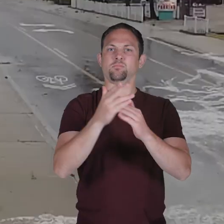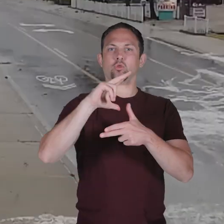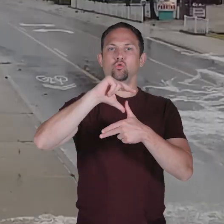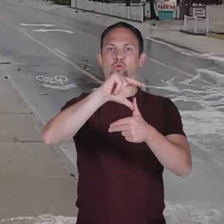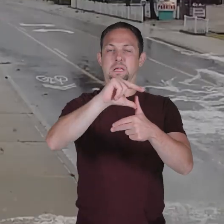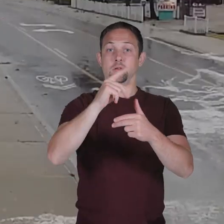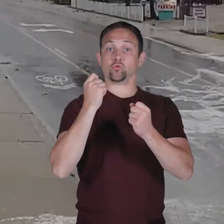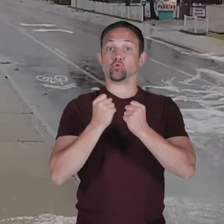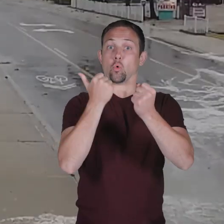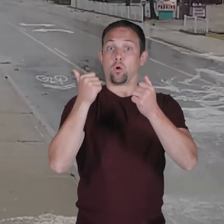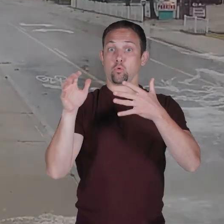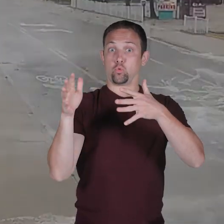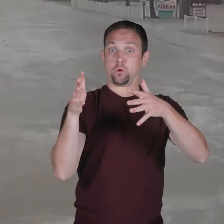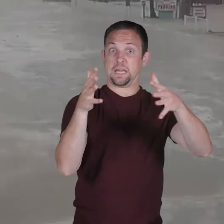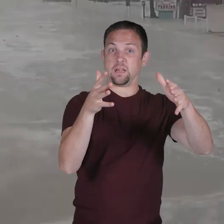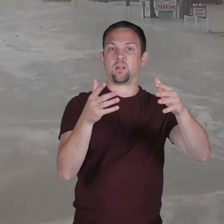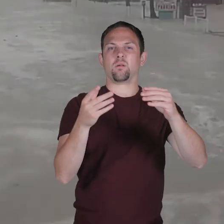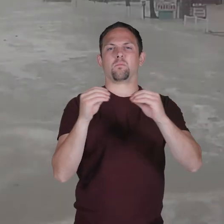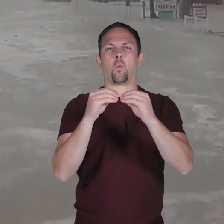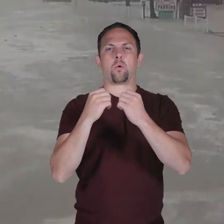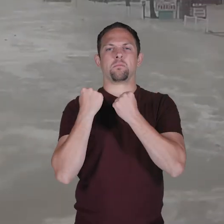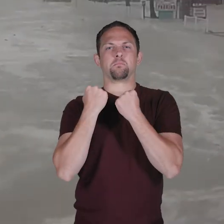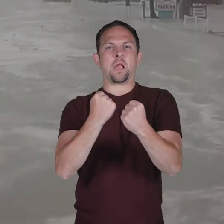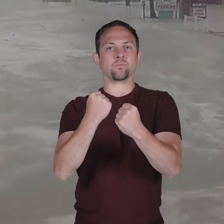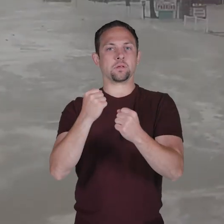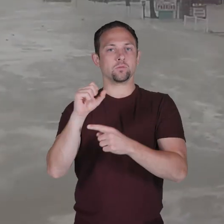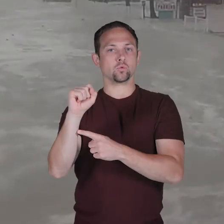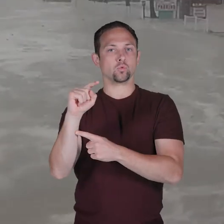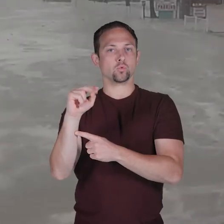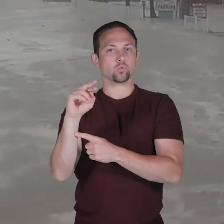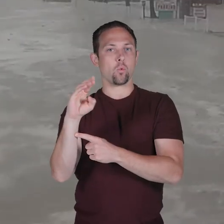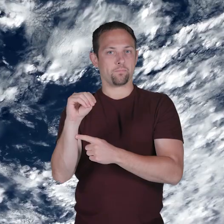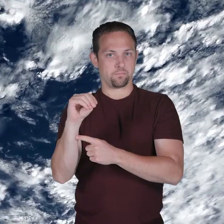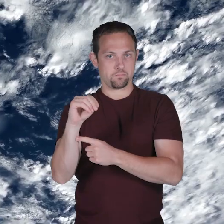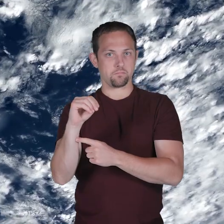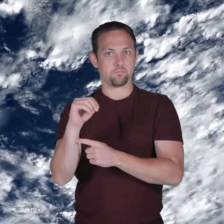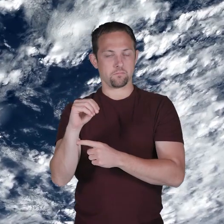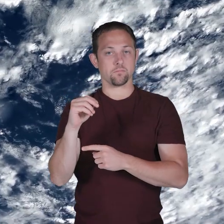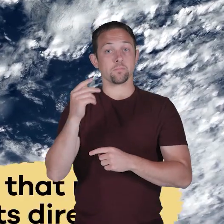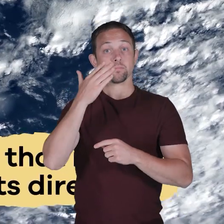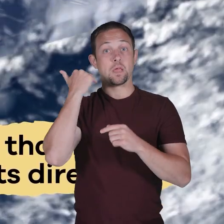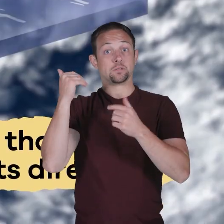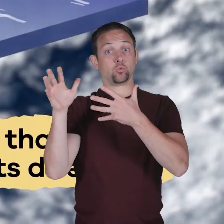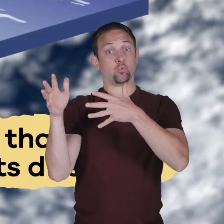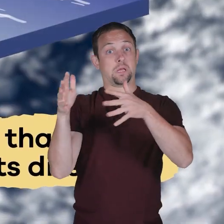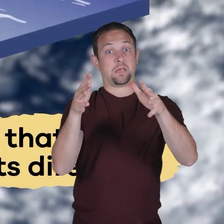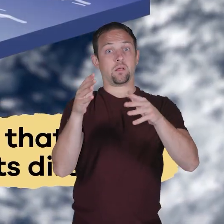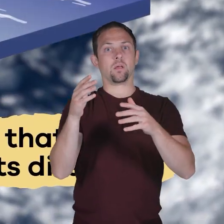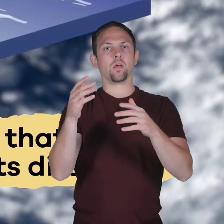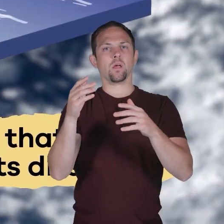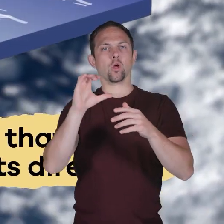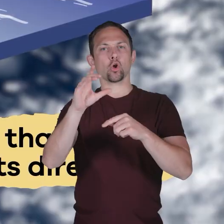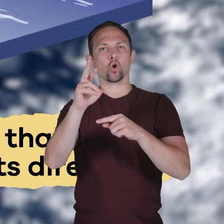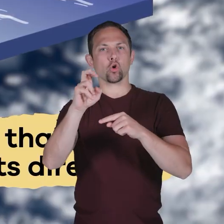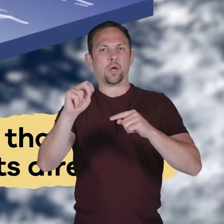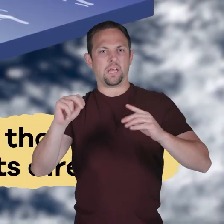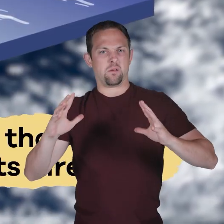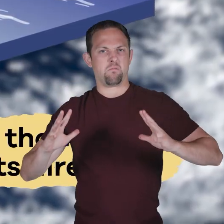stronger the winds, the more powerful the storm. This is because the wind currents are the force that